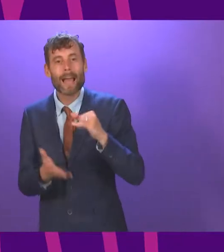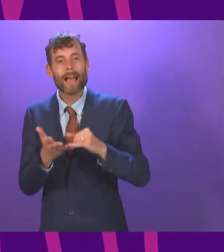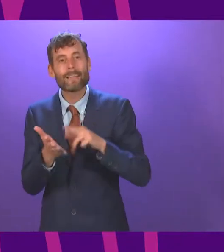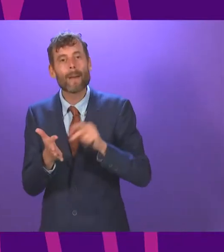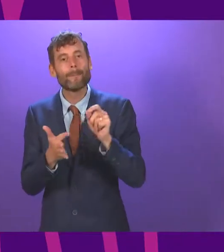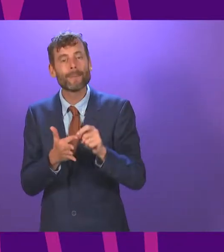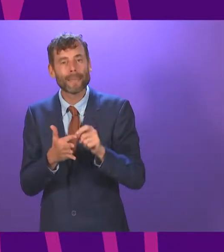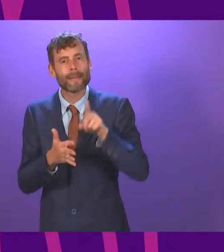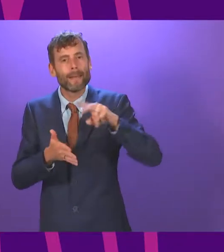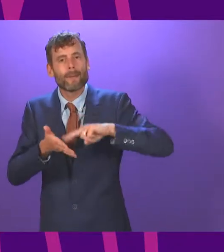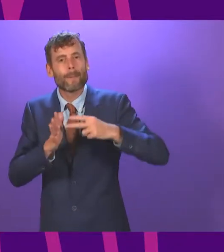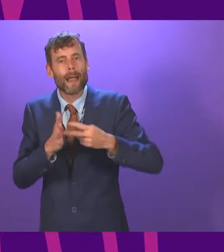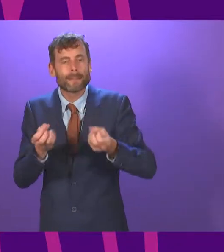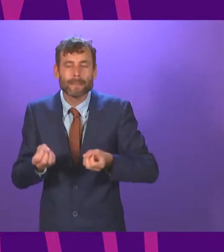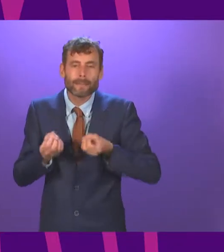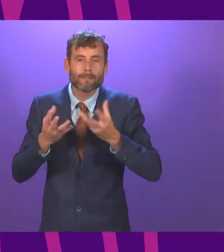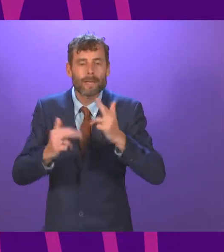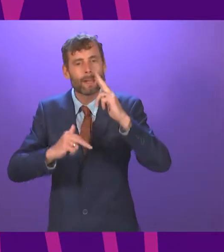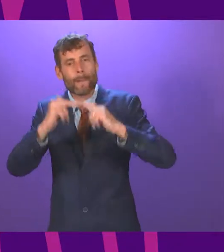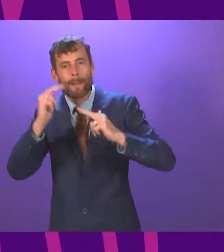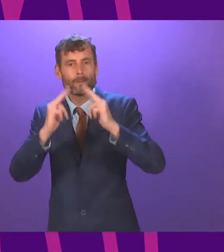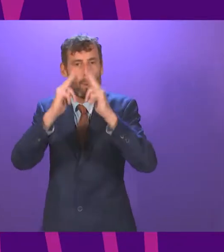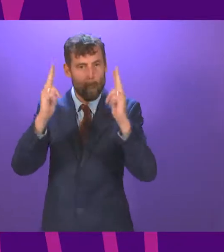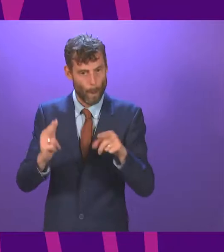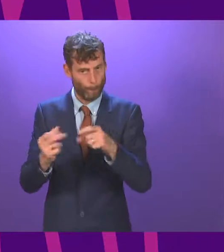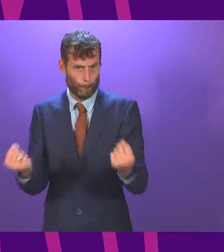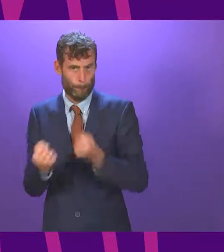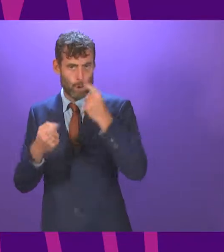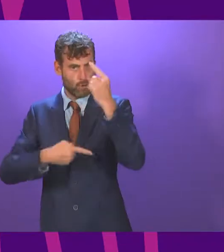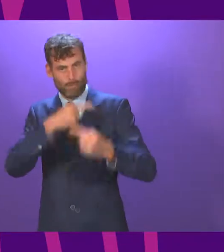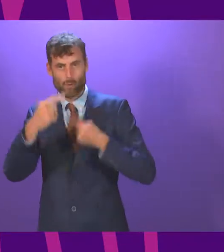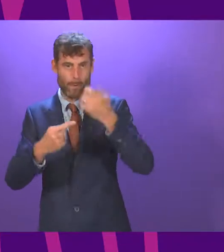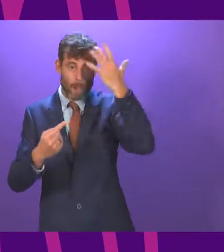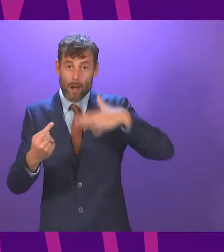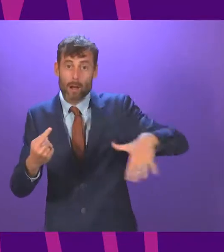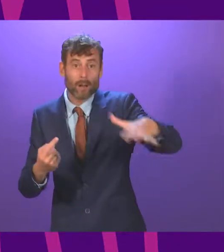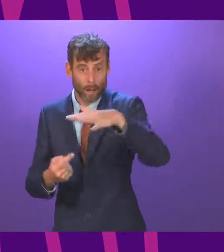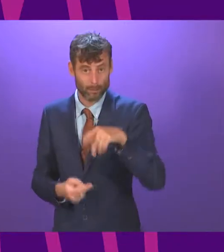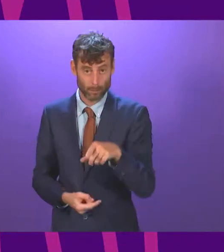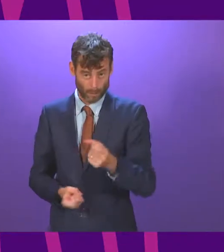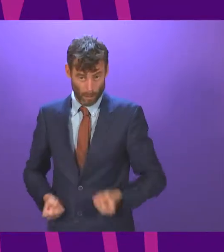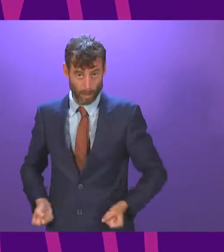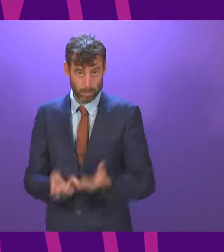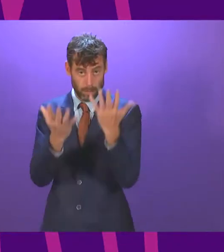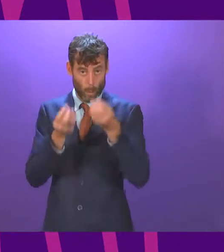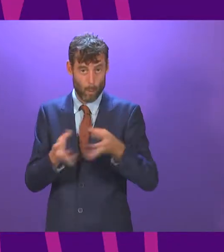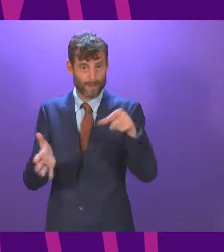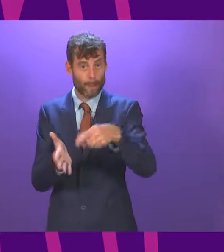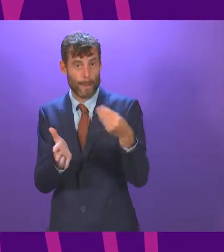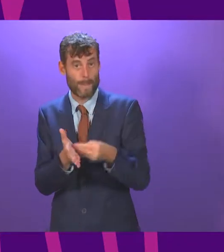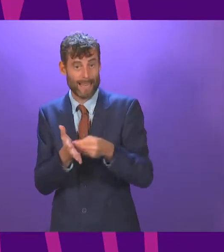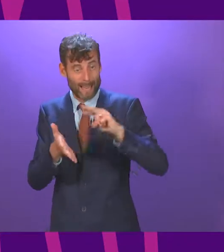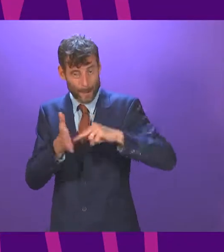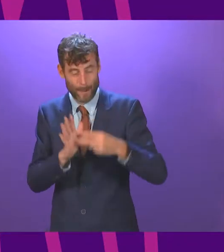has spent half its budget in the last five years. We have a housing crisis in rural Scotland and the SNP